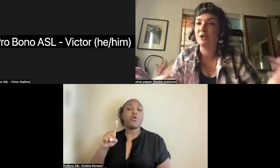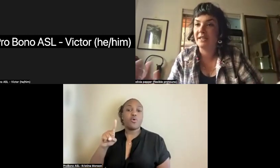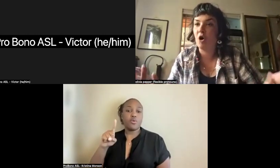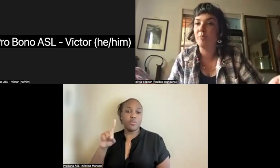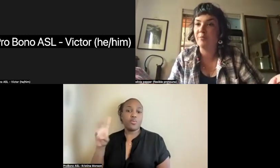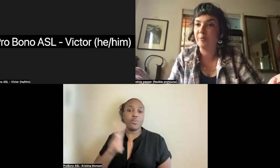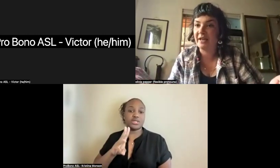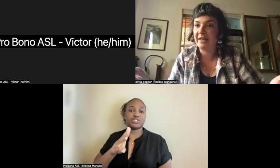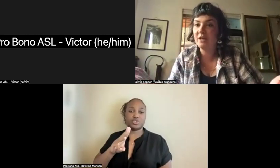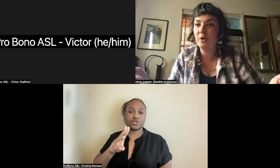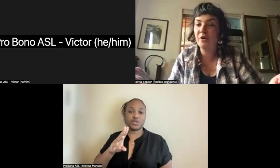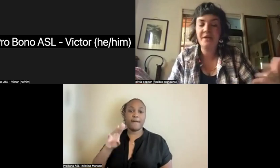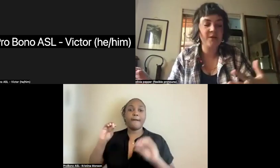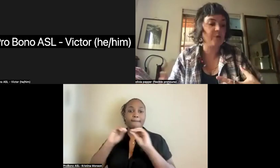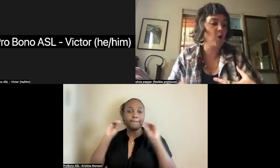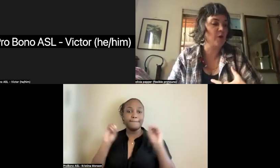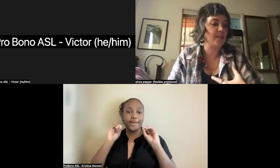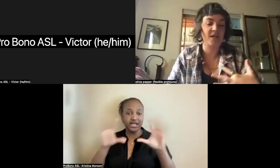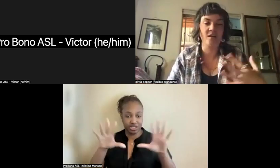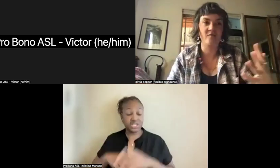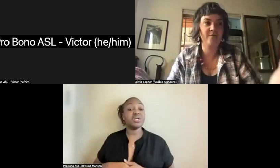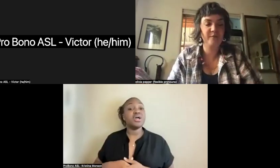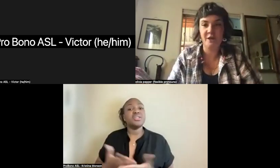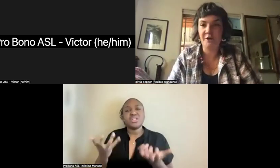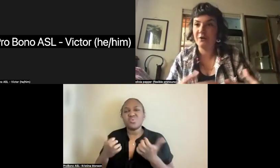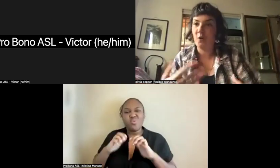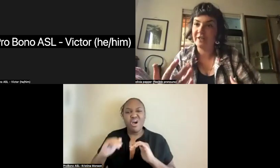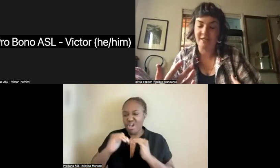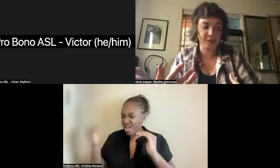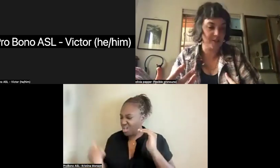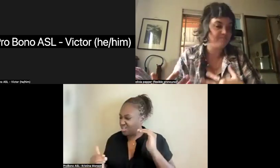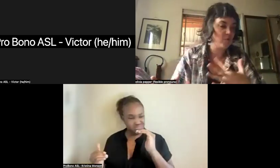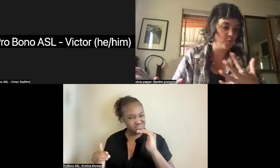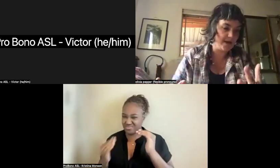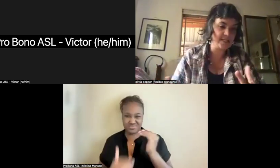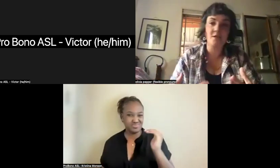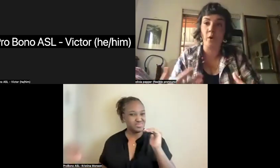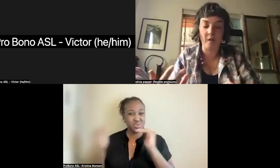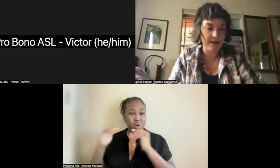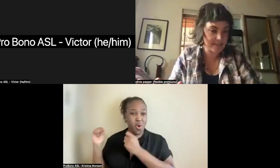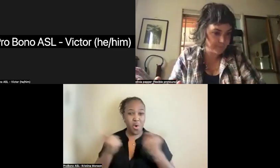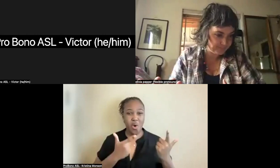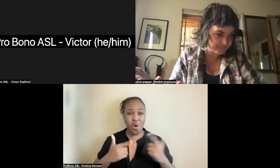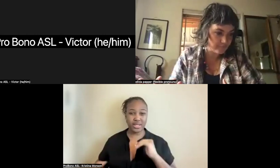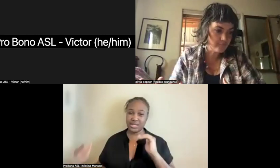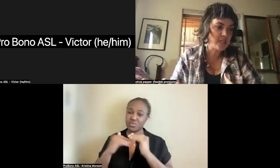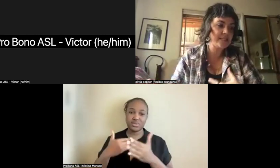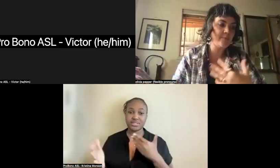eventually all people being equal, regardless of gender orientation, race, or class.